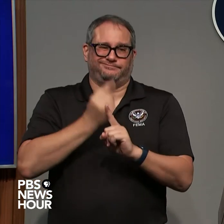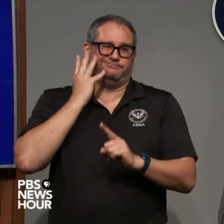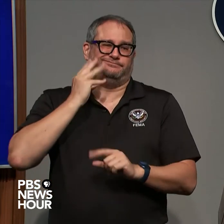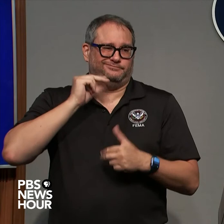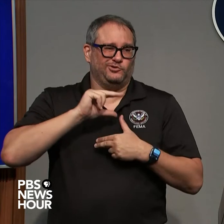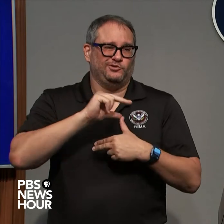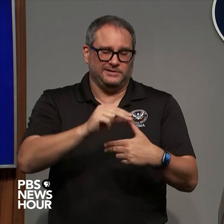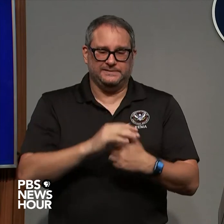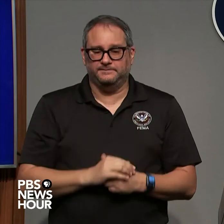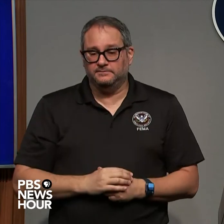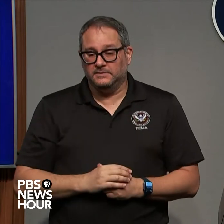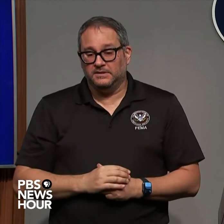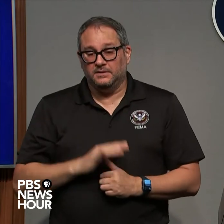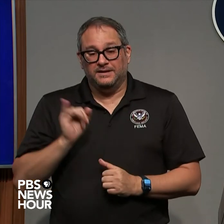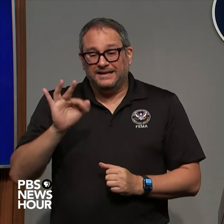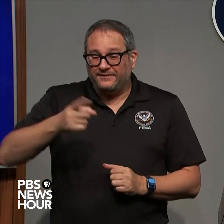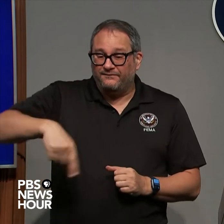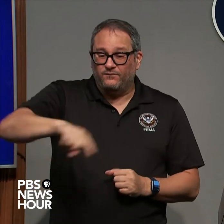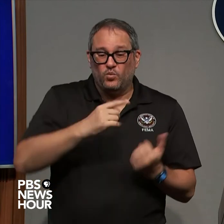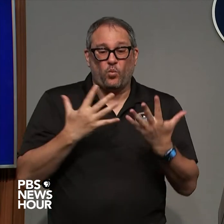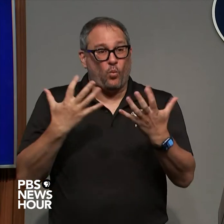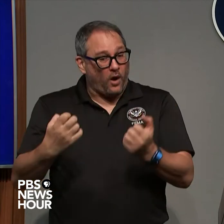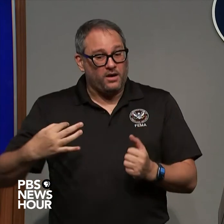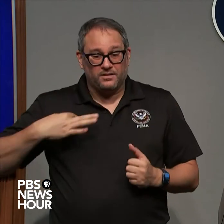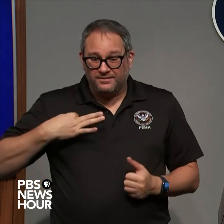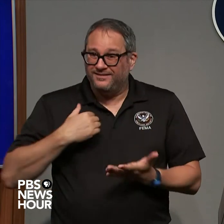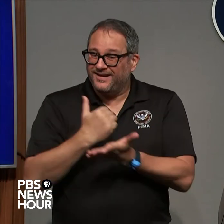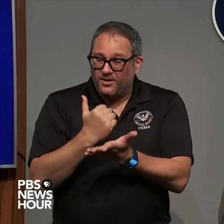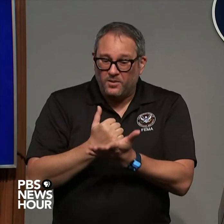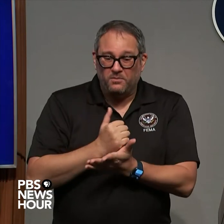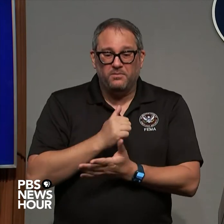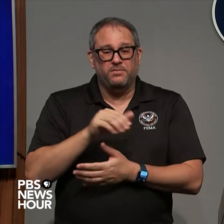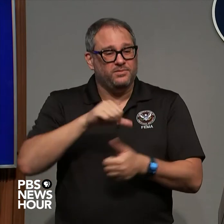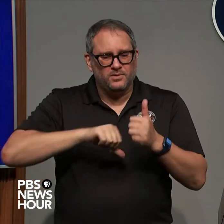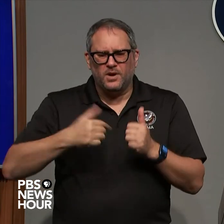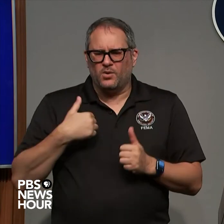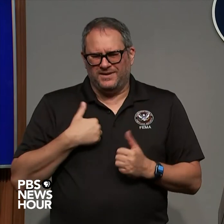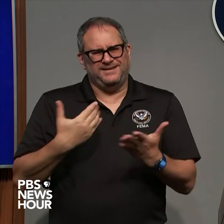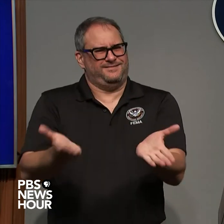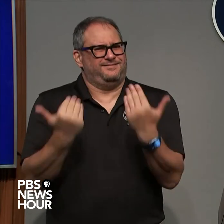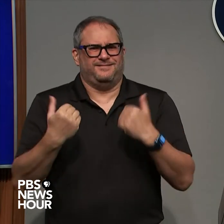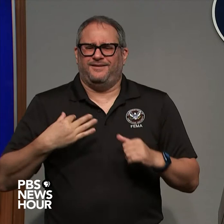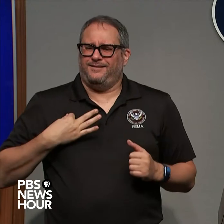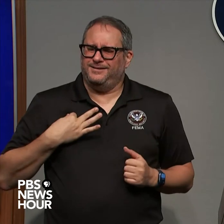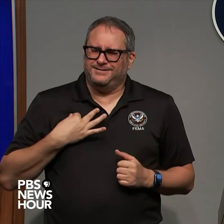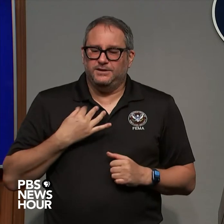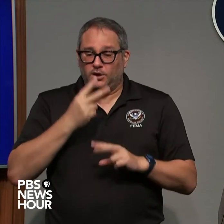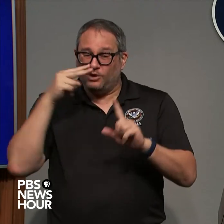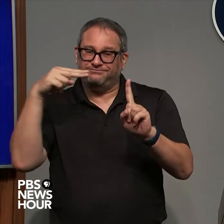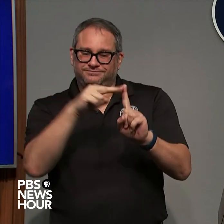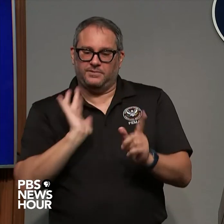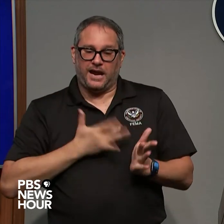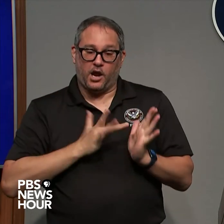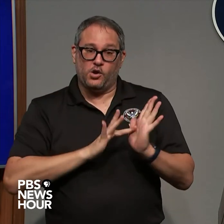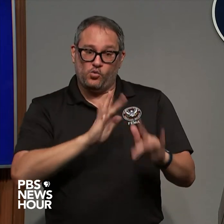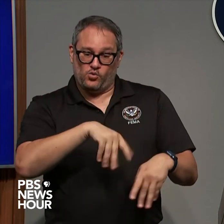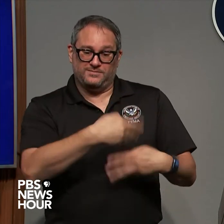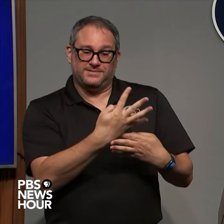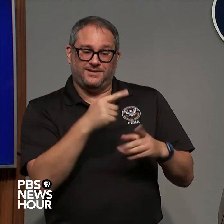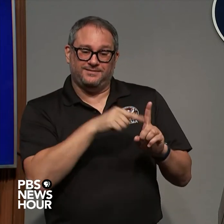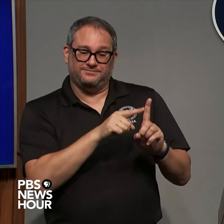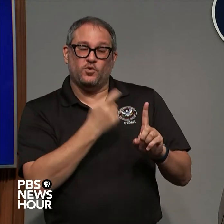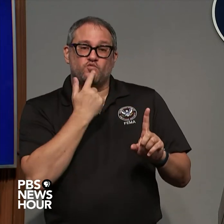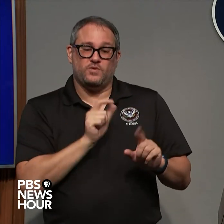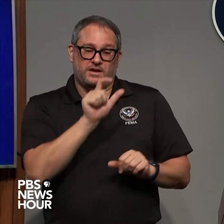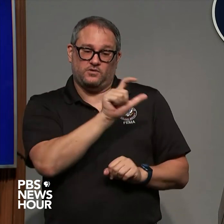always use local volunteers just go to our website redcross.org and there are a lot of ways to